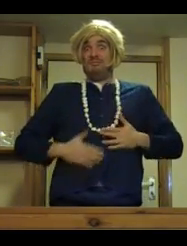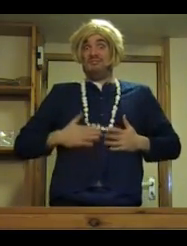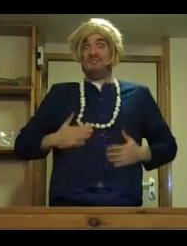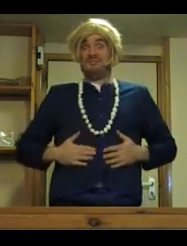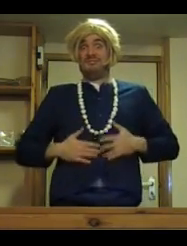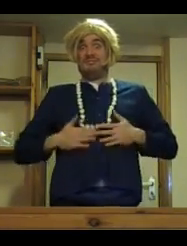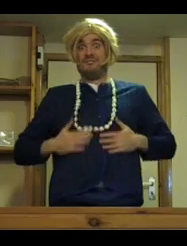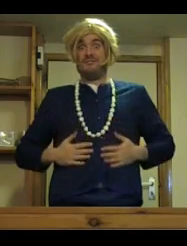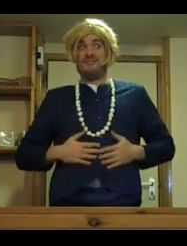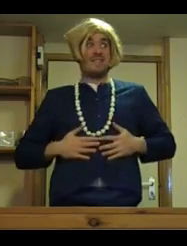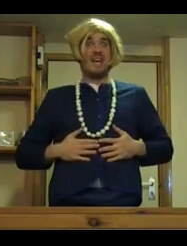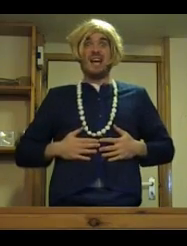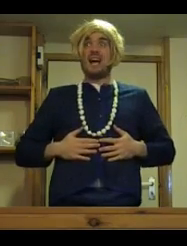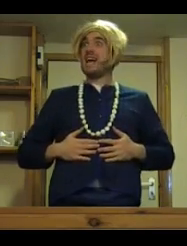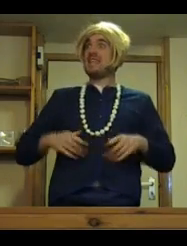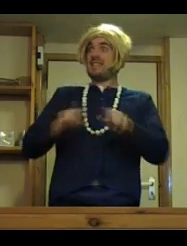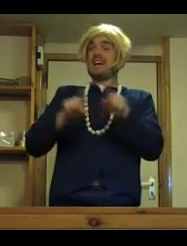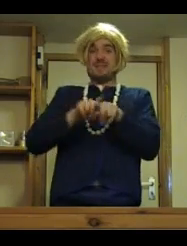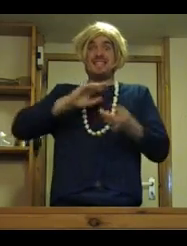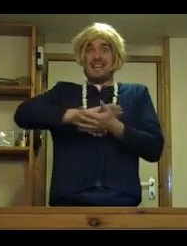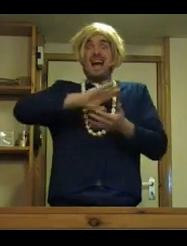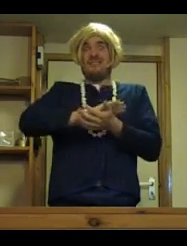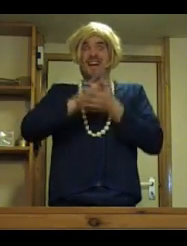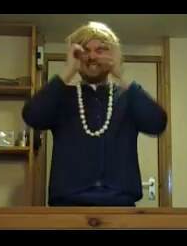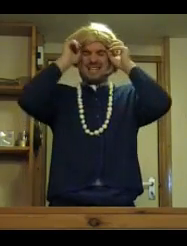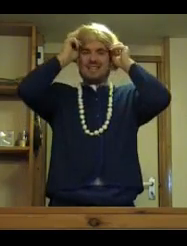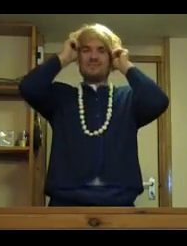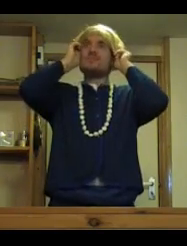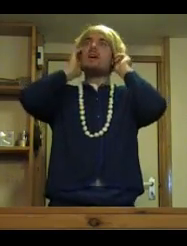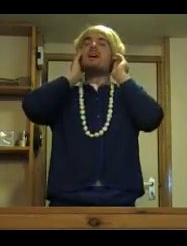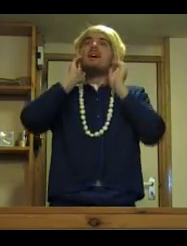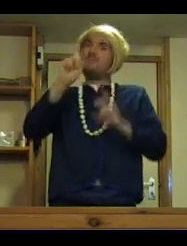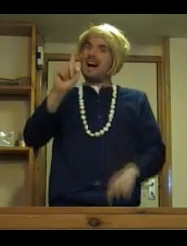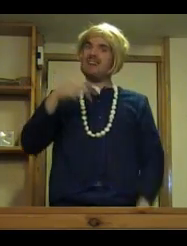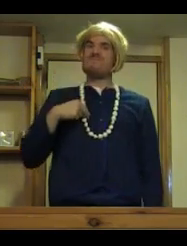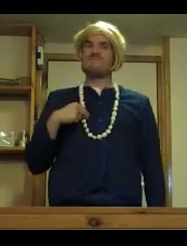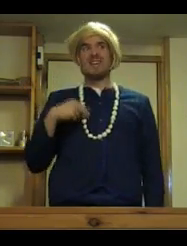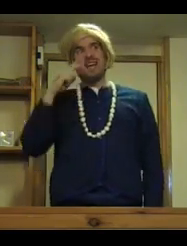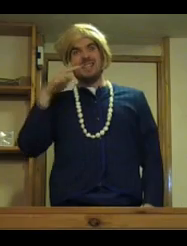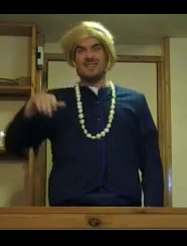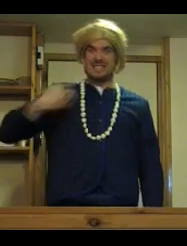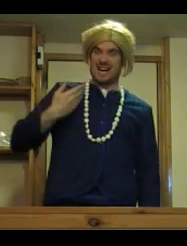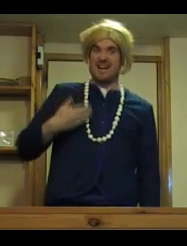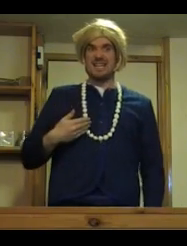same as a sandwich but looks like